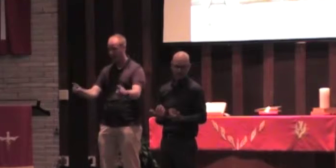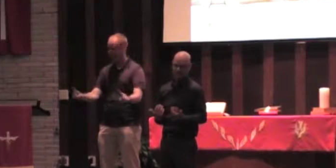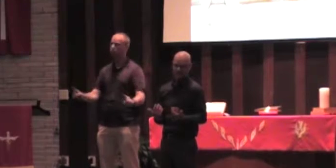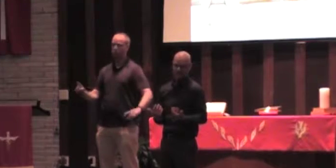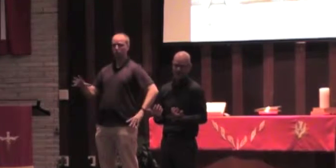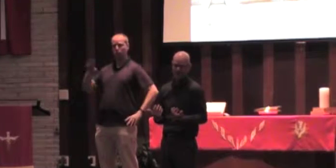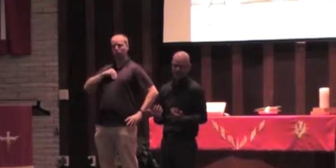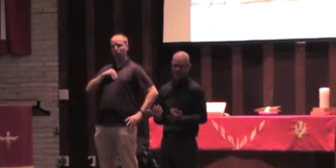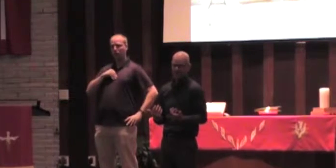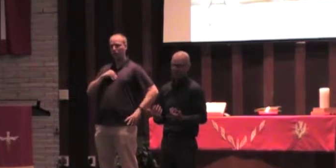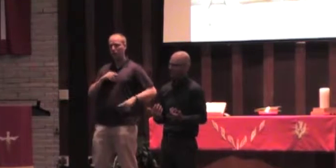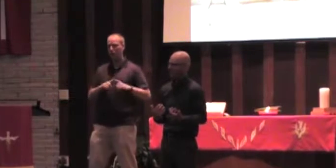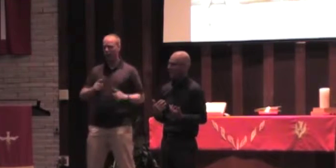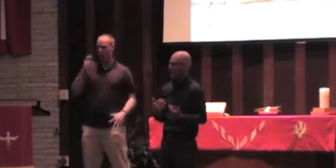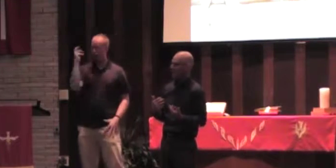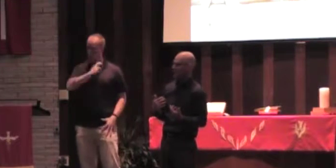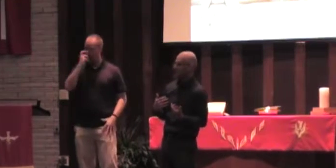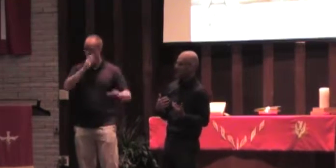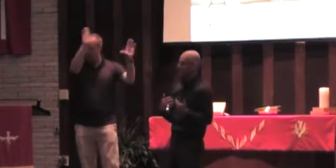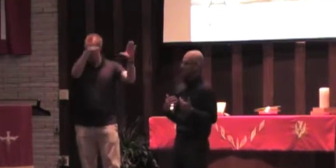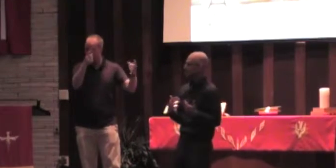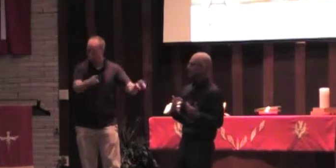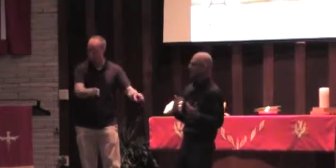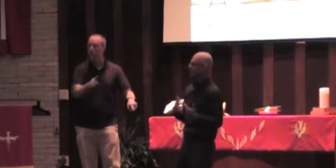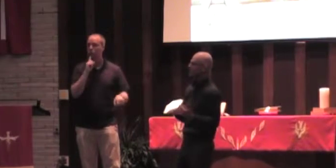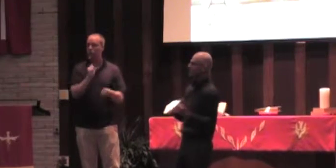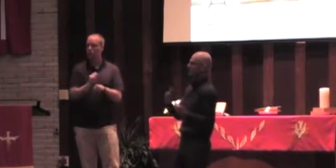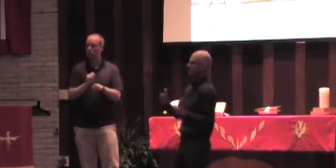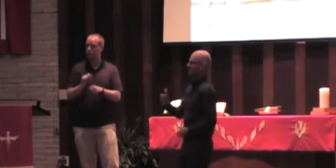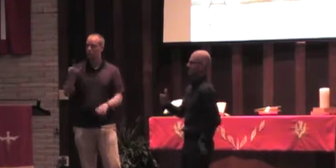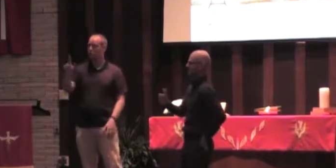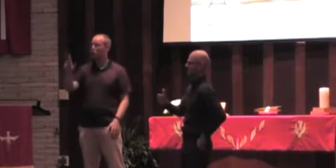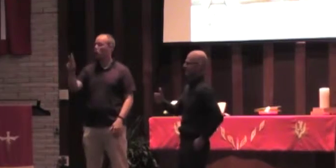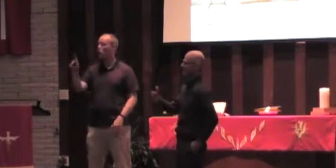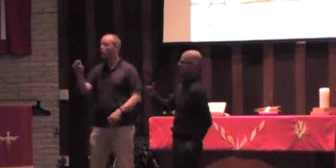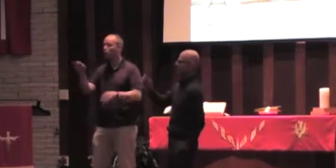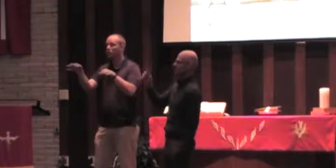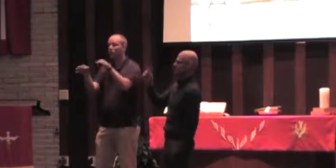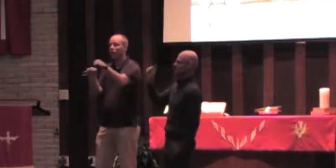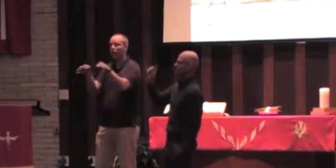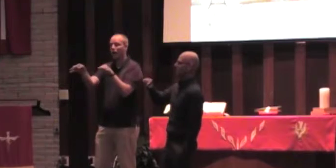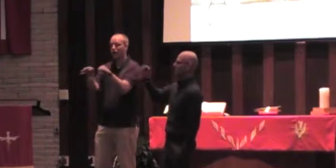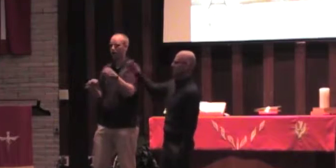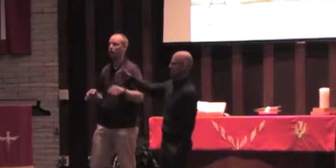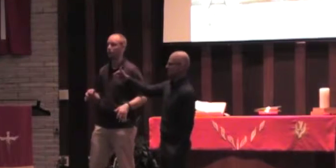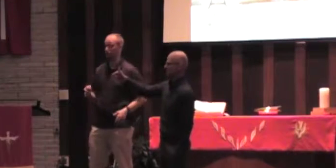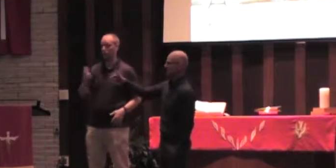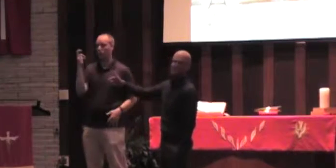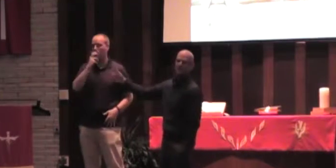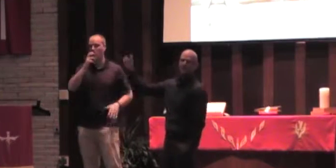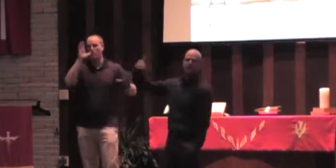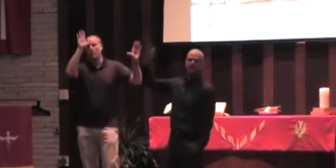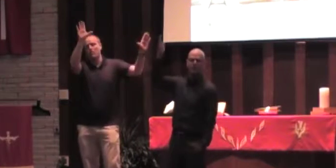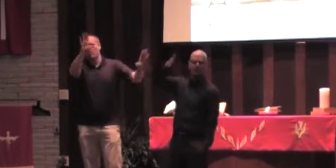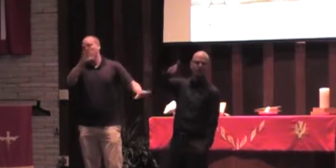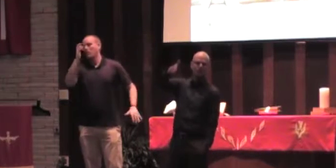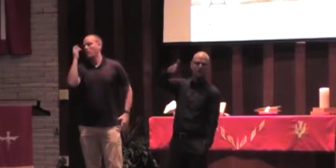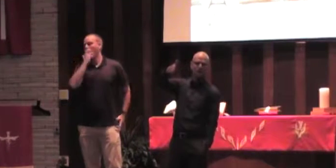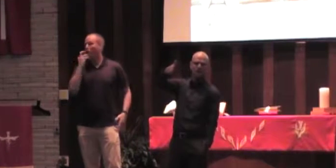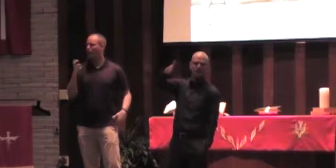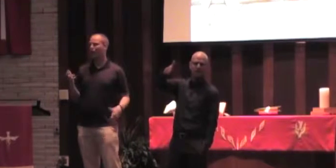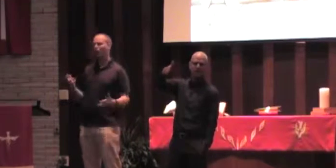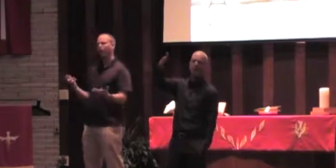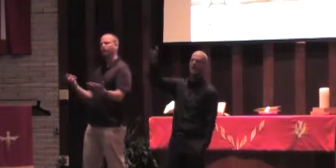If it's a miracle, then that's good. But Luke actually goes on to say it was an extraordinary miracle, as if there are